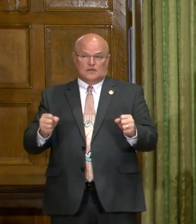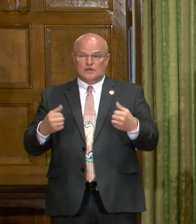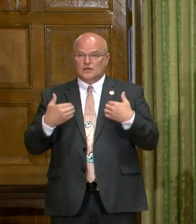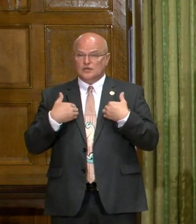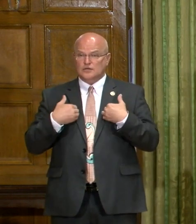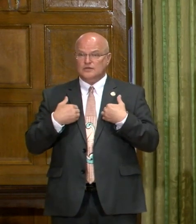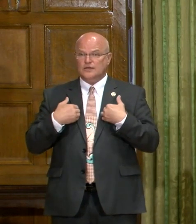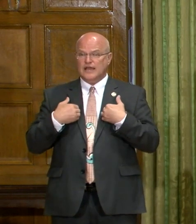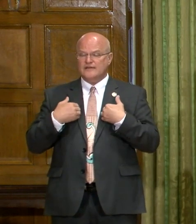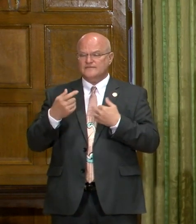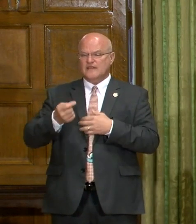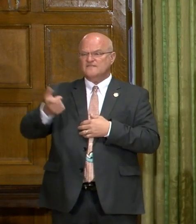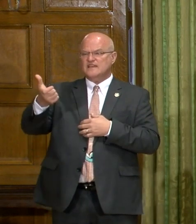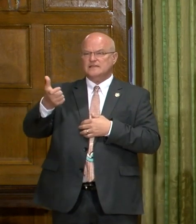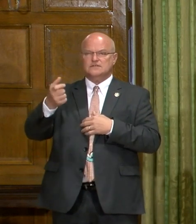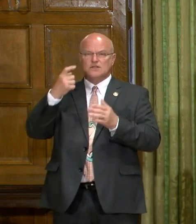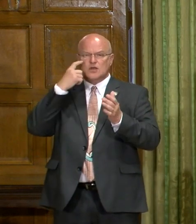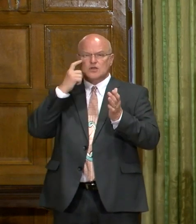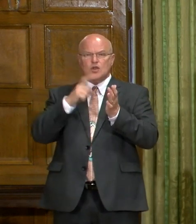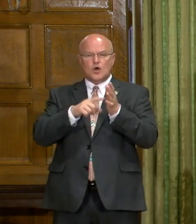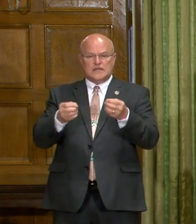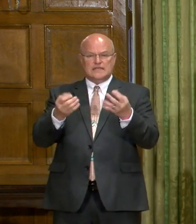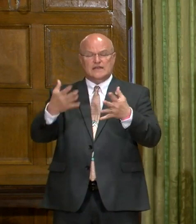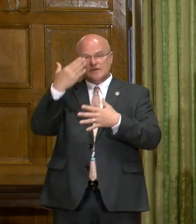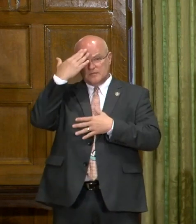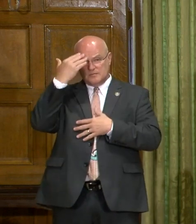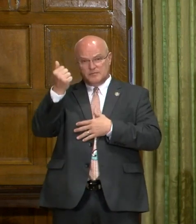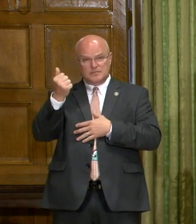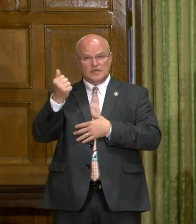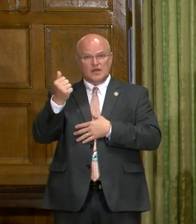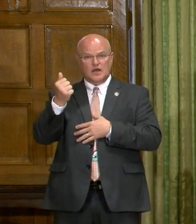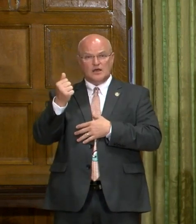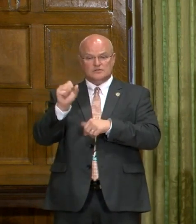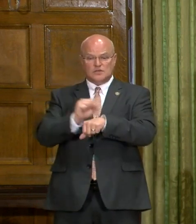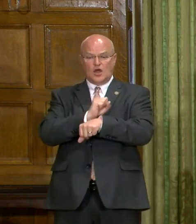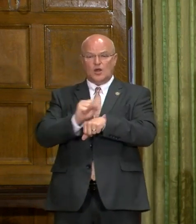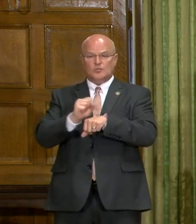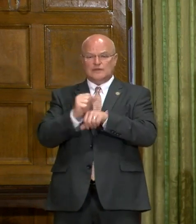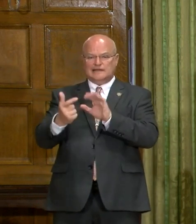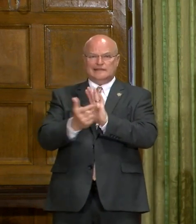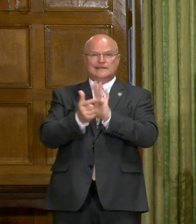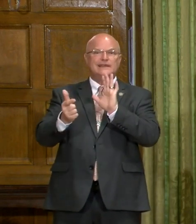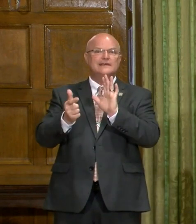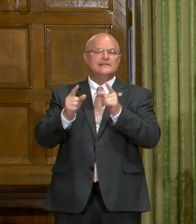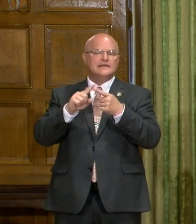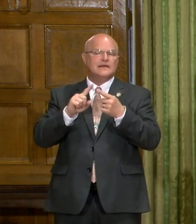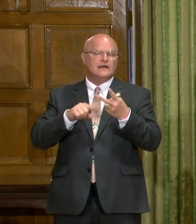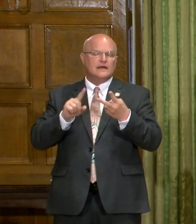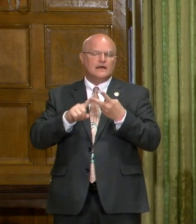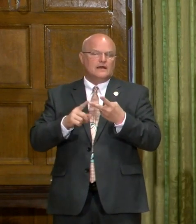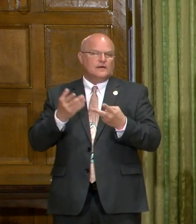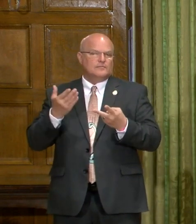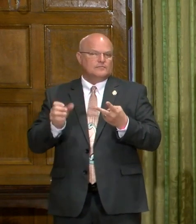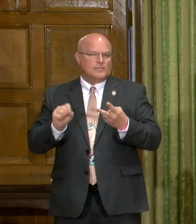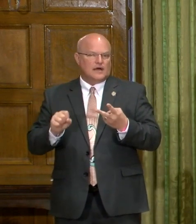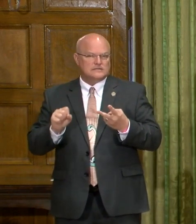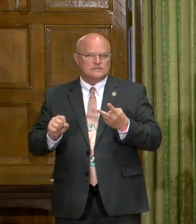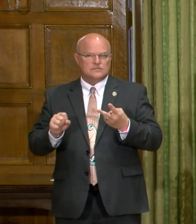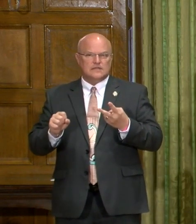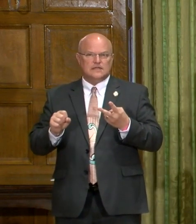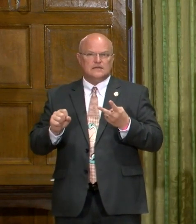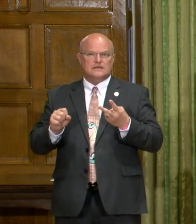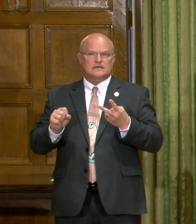an eviction notice being given because it was operating illegally. It could be because they were